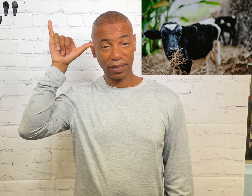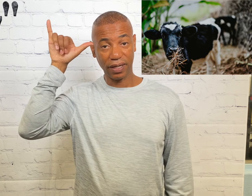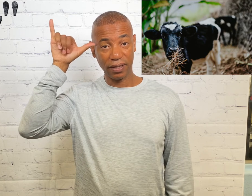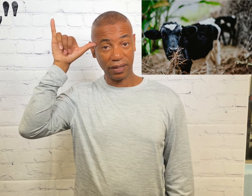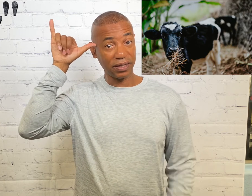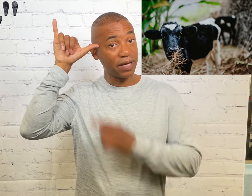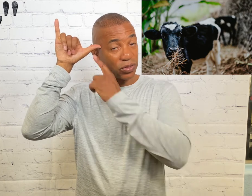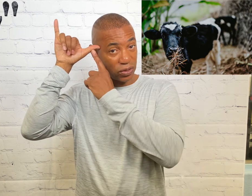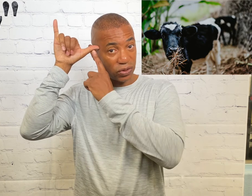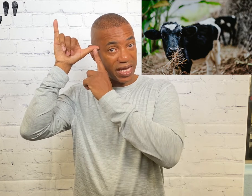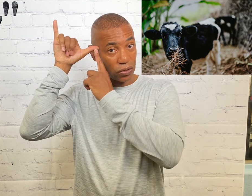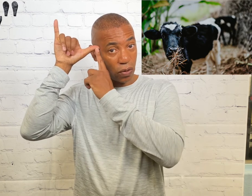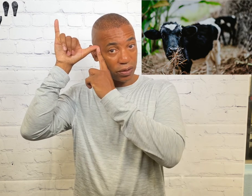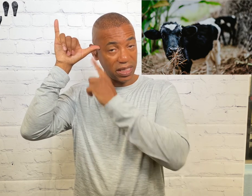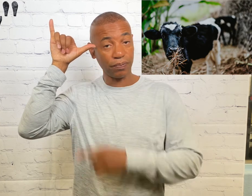The thumb still stays on the temple.